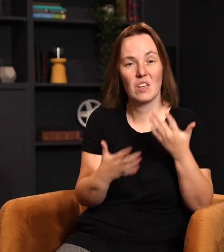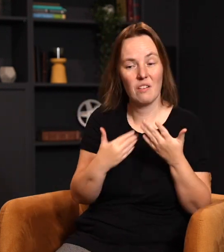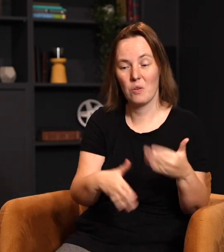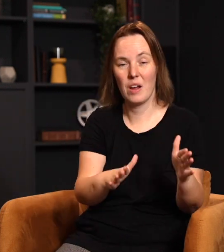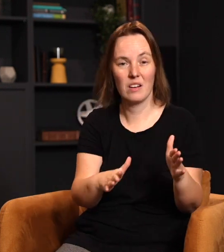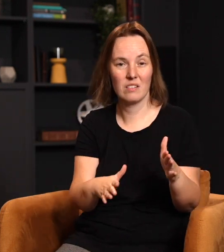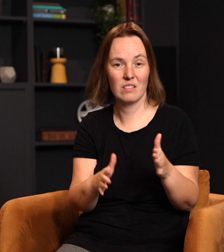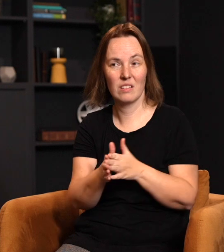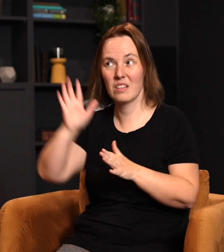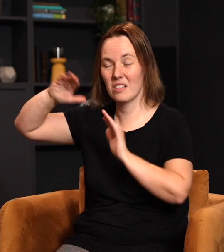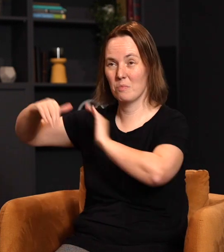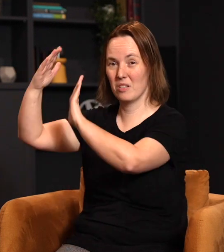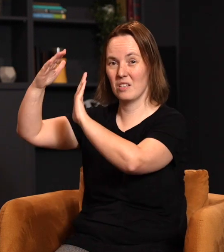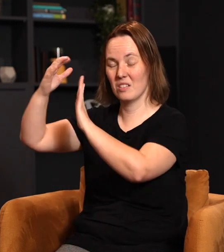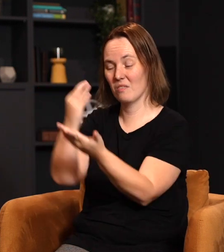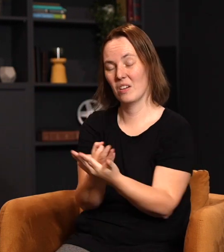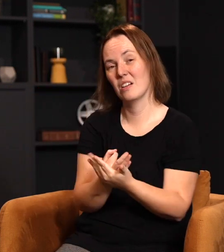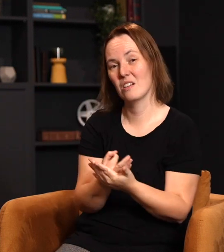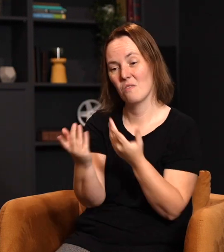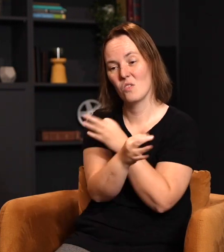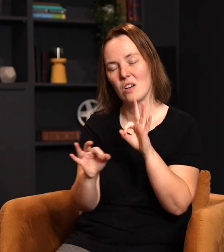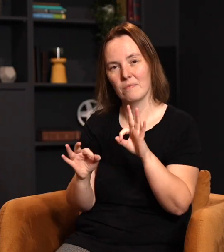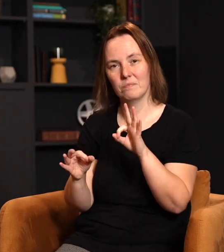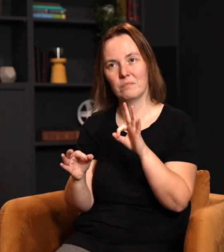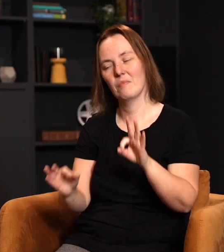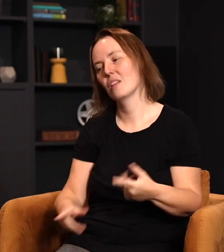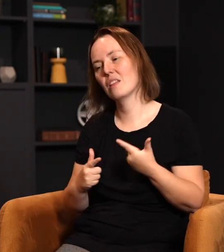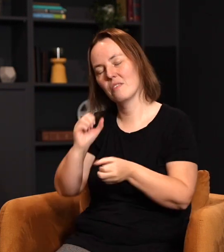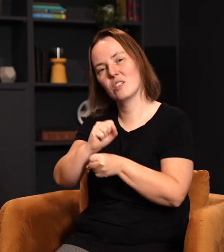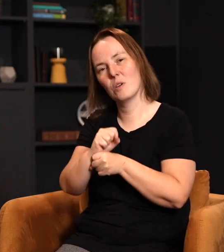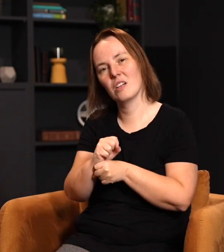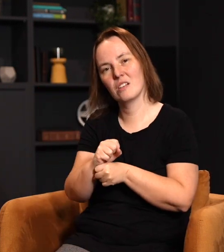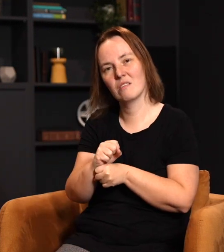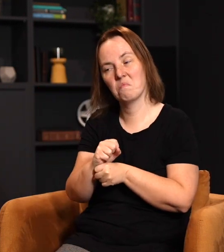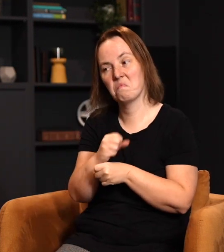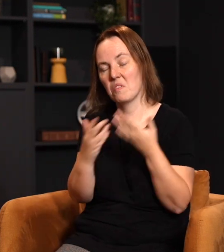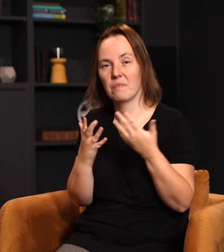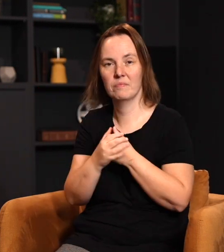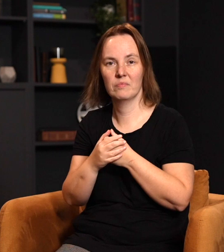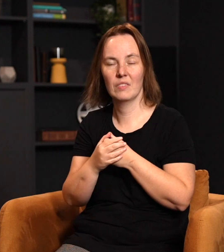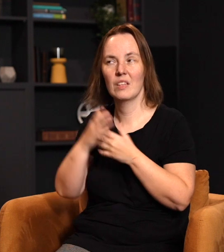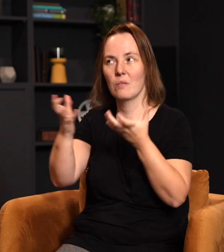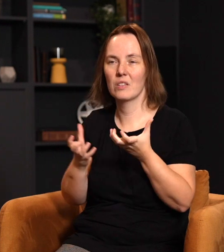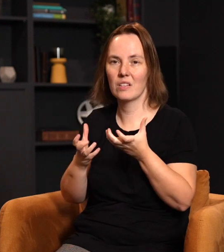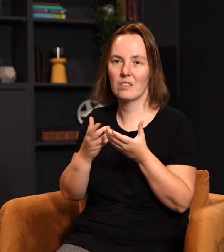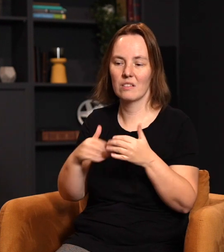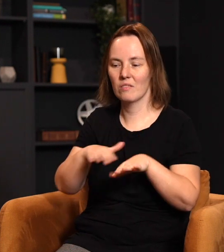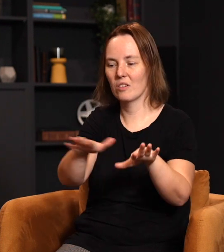may be, his presence, financially, freedom, a life that's working, whatever it may be, he wants it to flow to